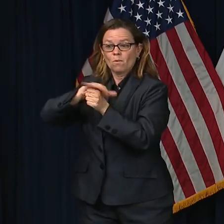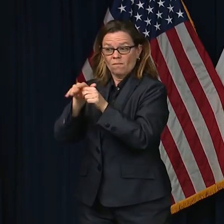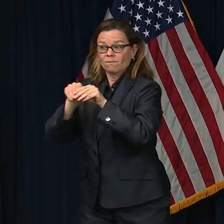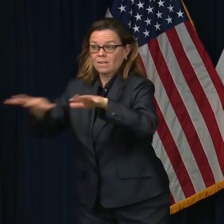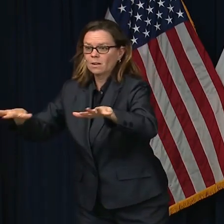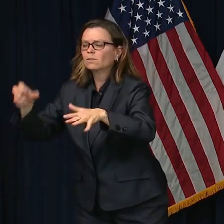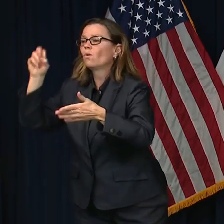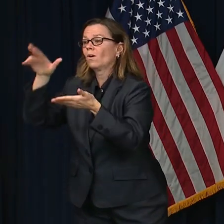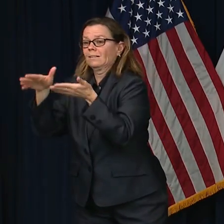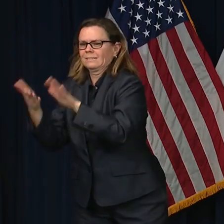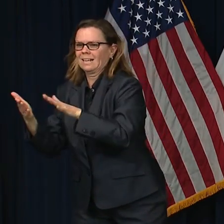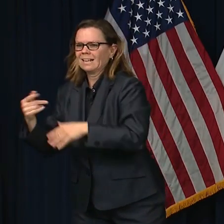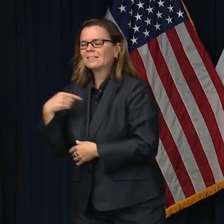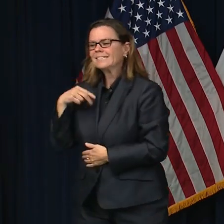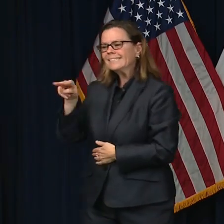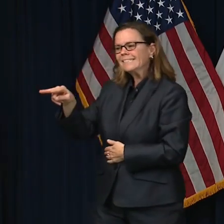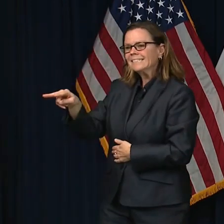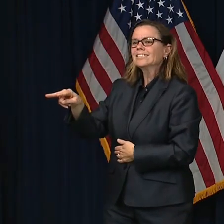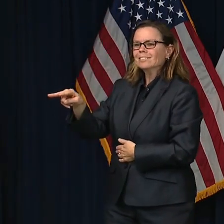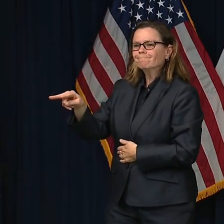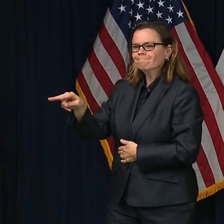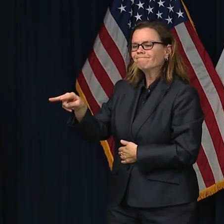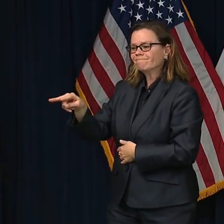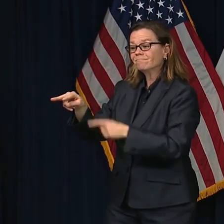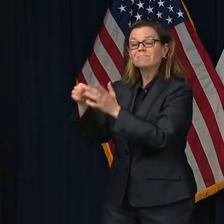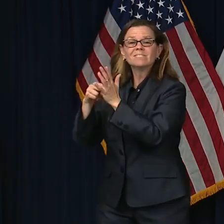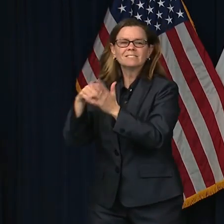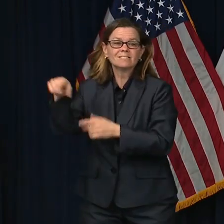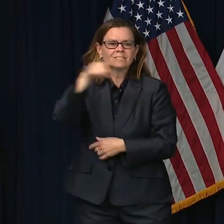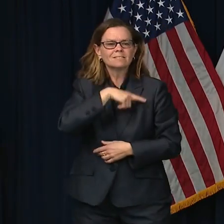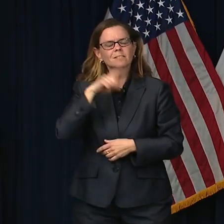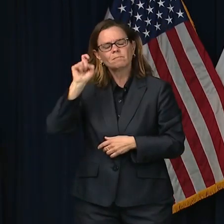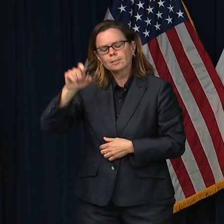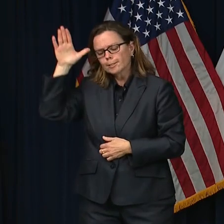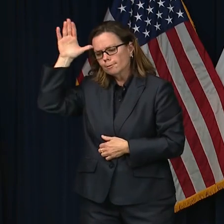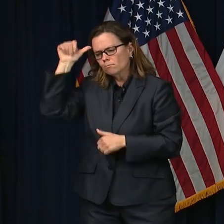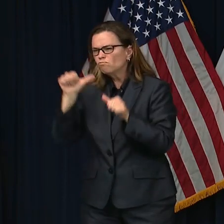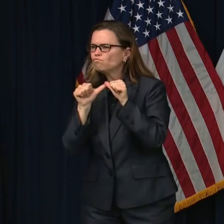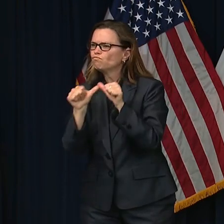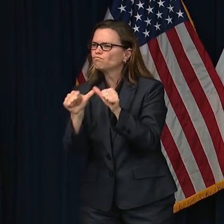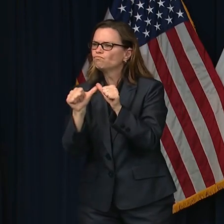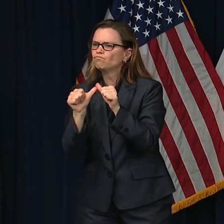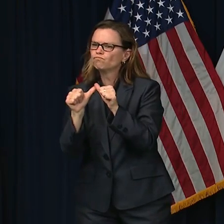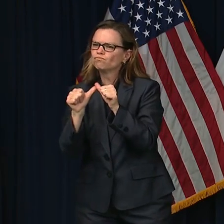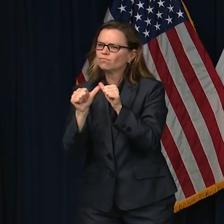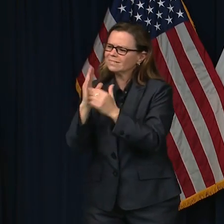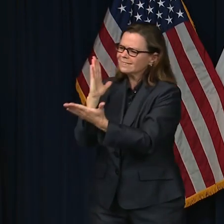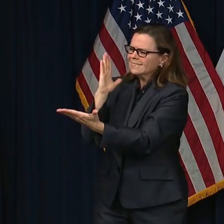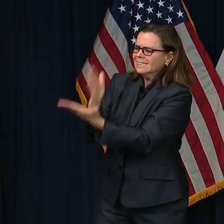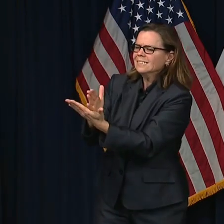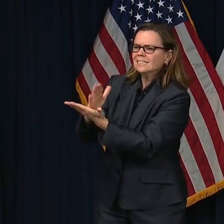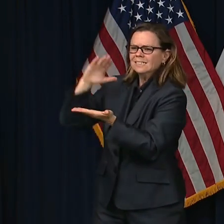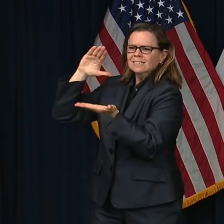show that those numbers are growing more slowly, and that's a very good thing.